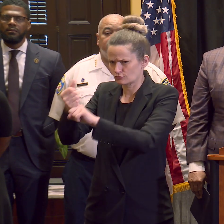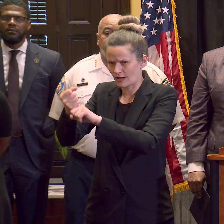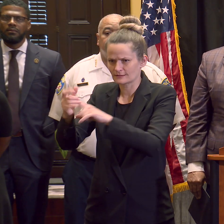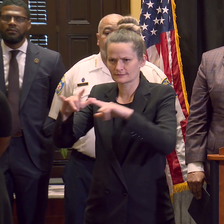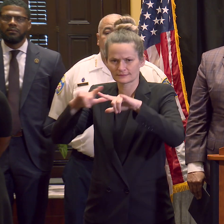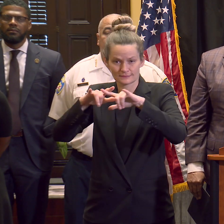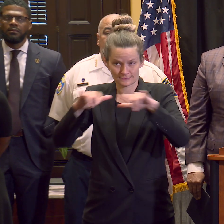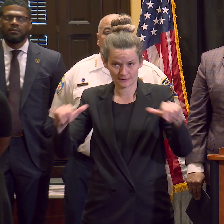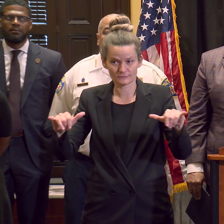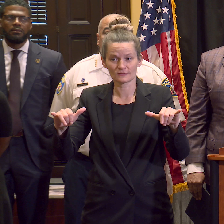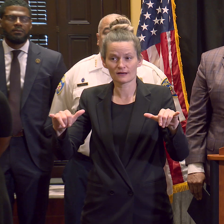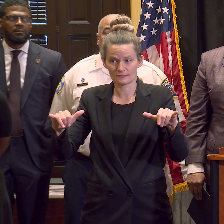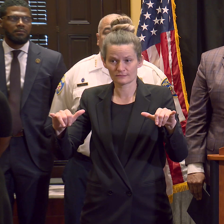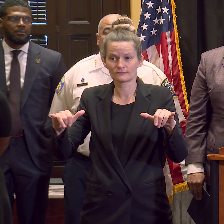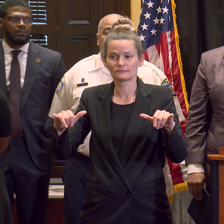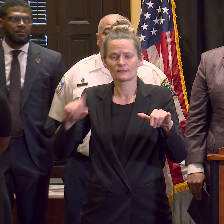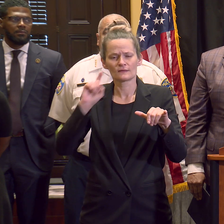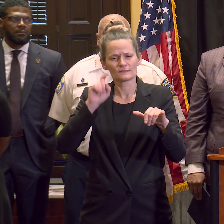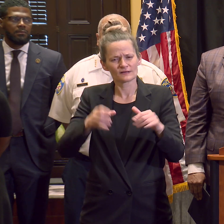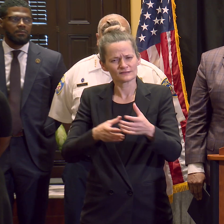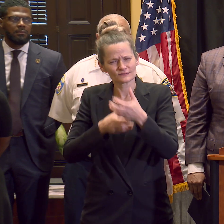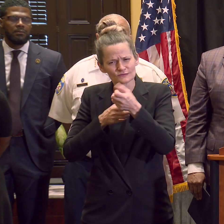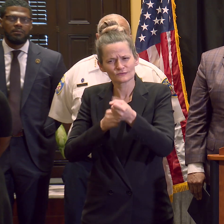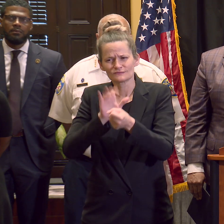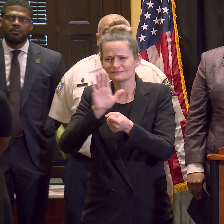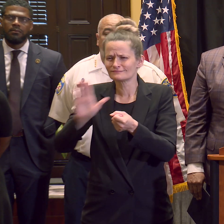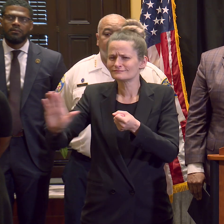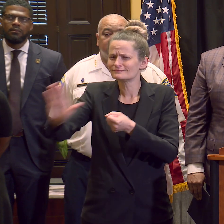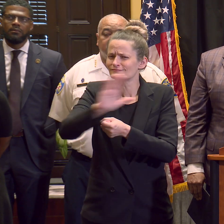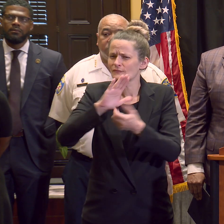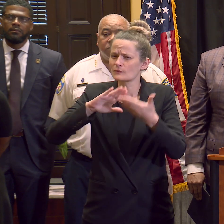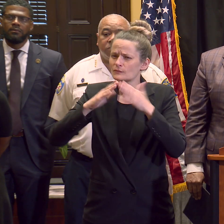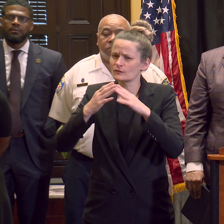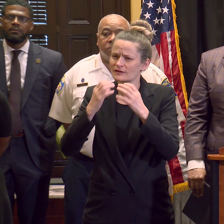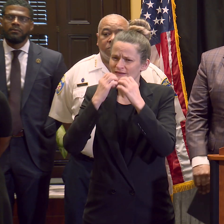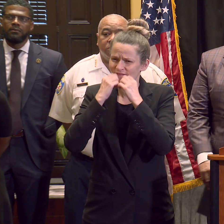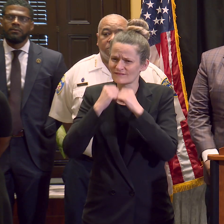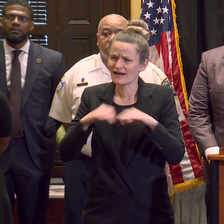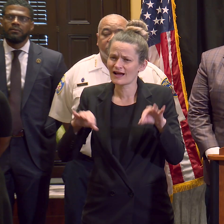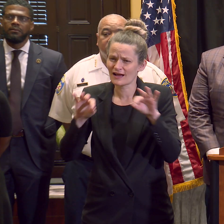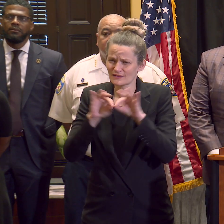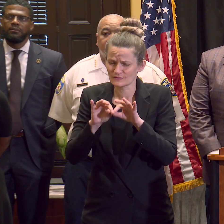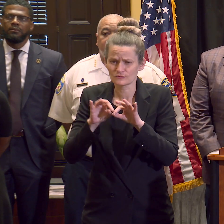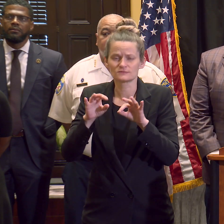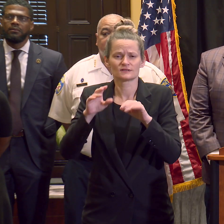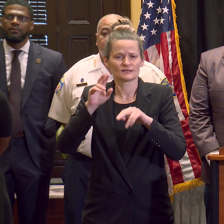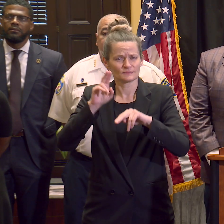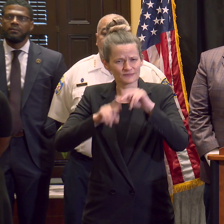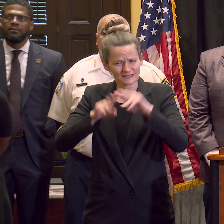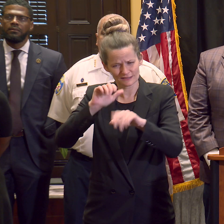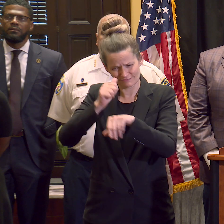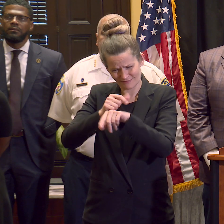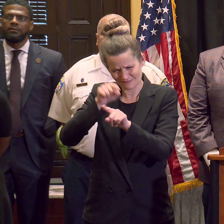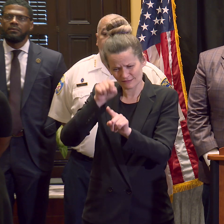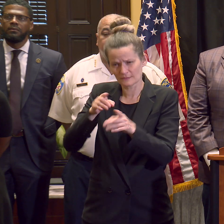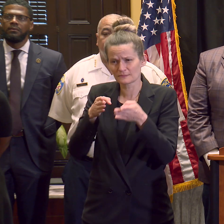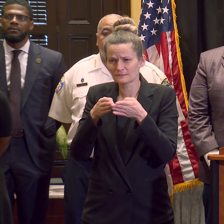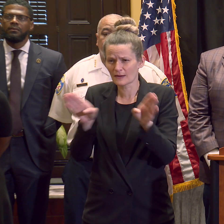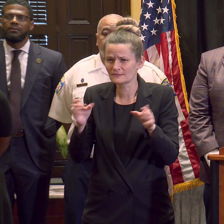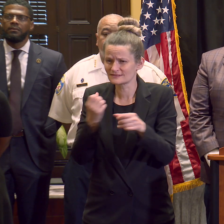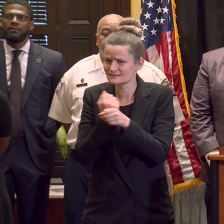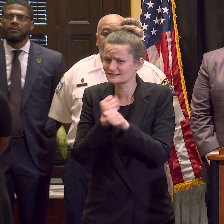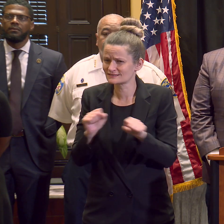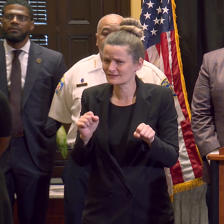of our communities is vital to our efforts to build public safety in Baltimore. Tony knows that a comprehensive approach to